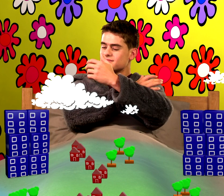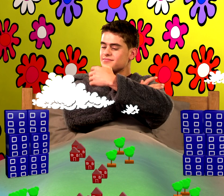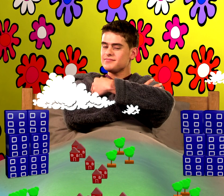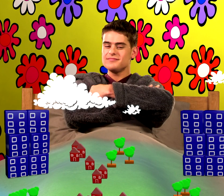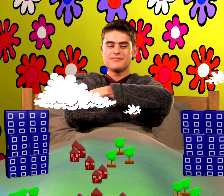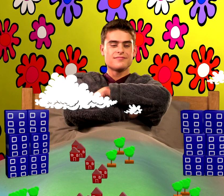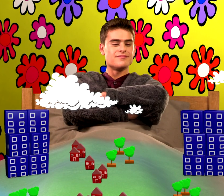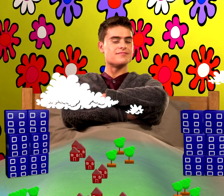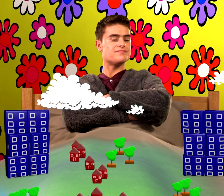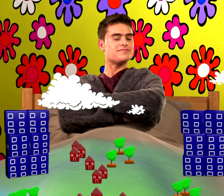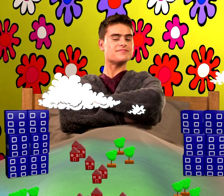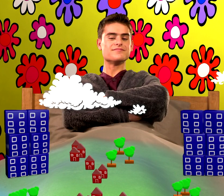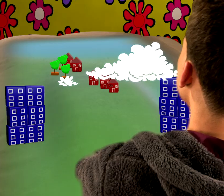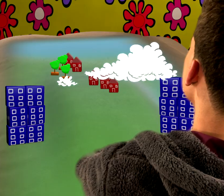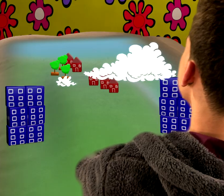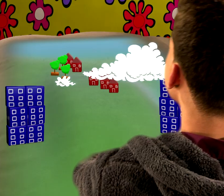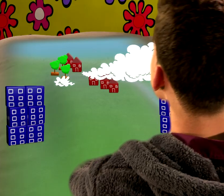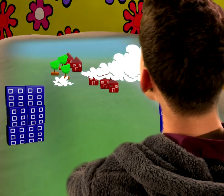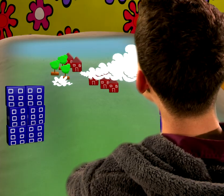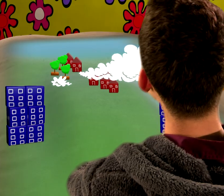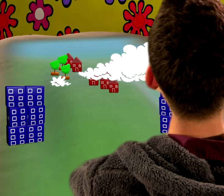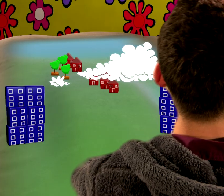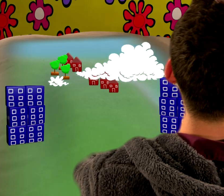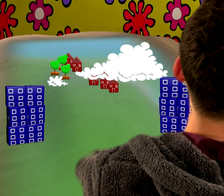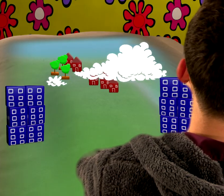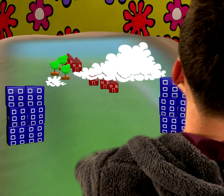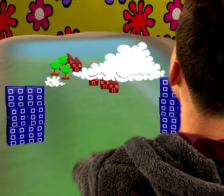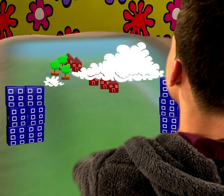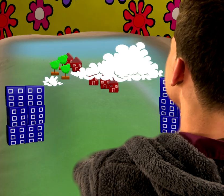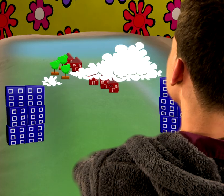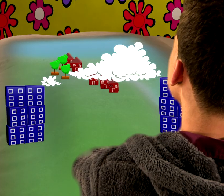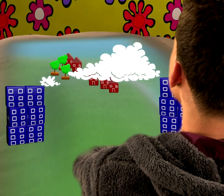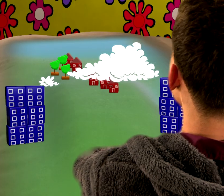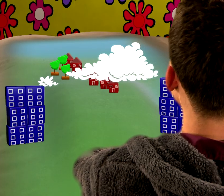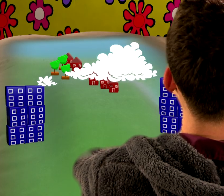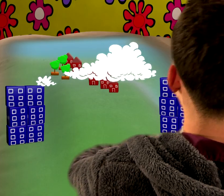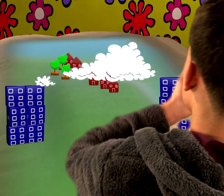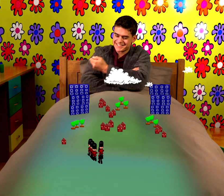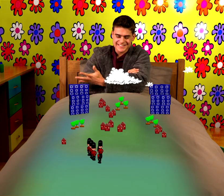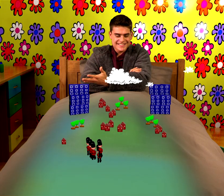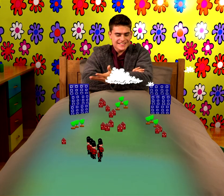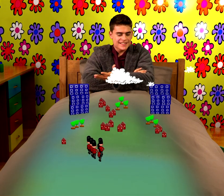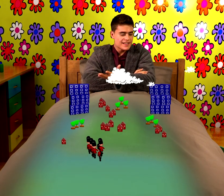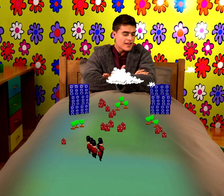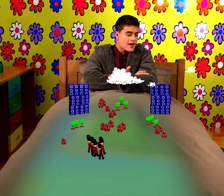I was the giant Great and still That sits upon the pillow hill